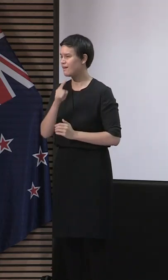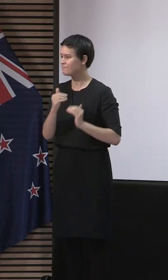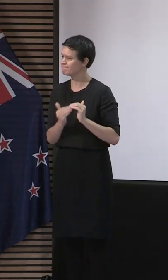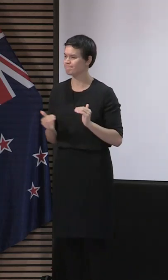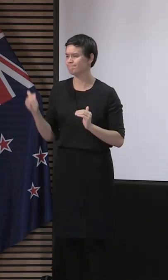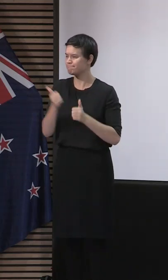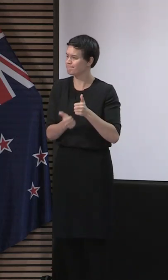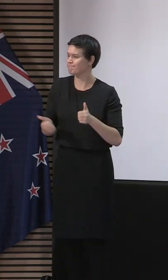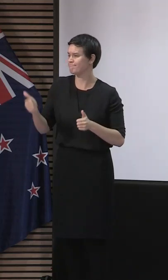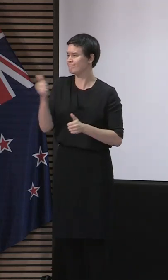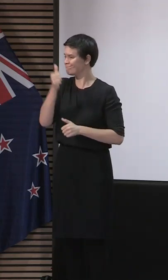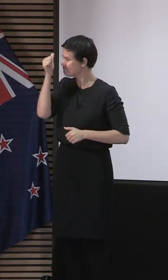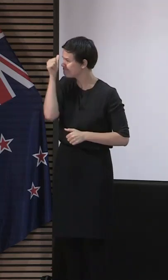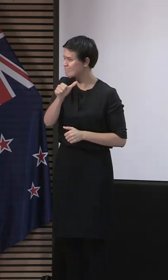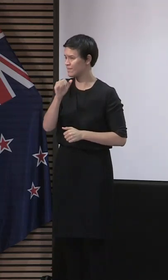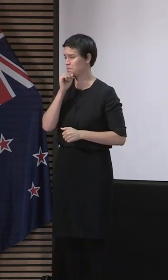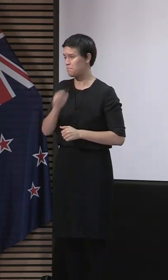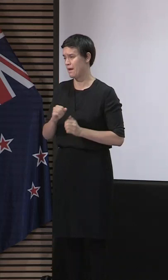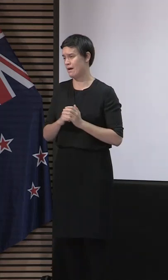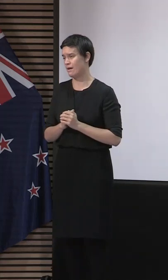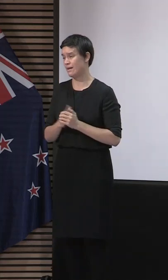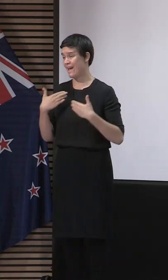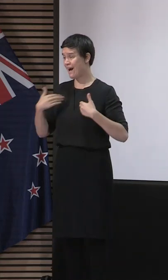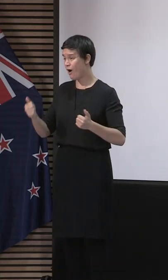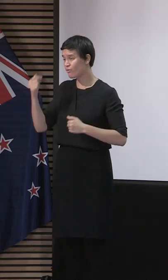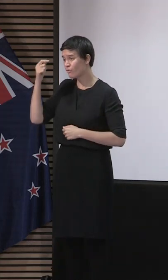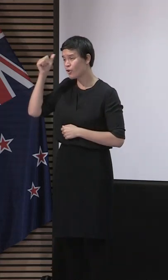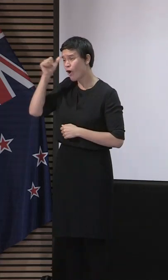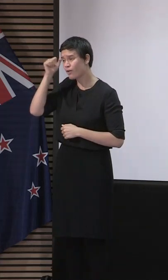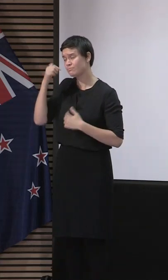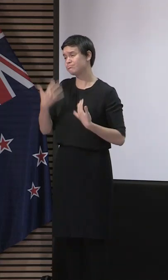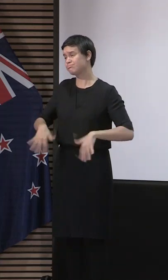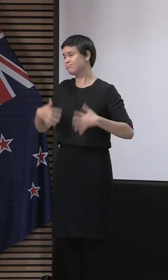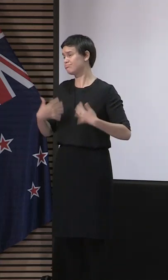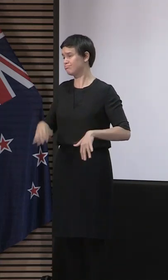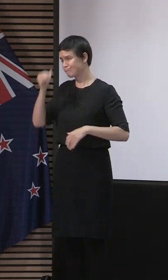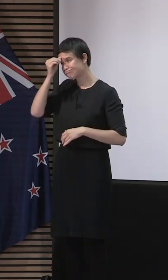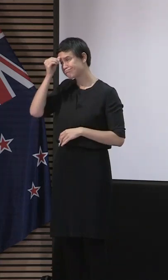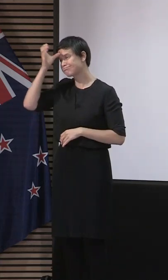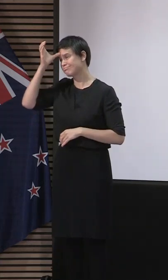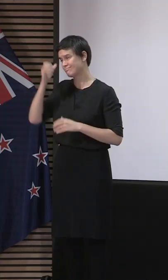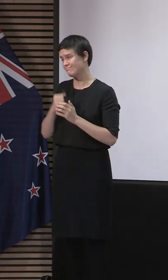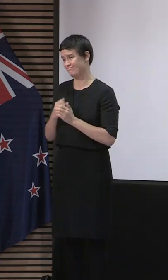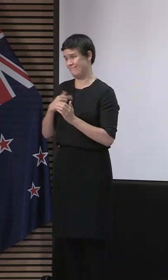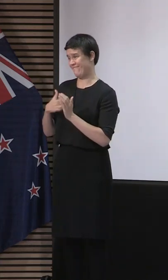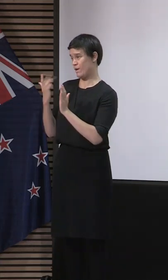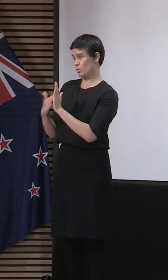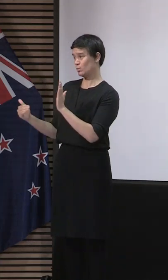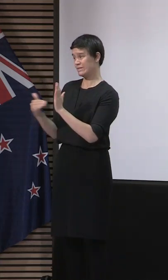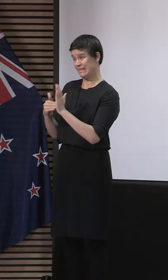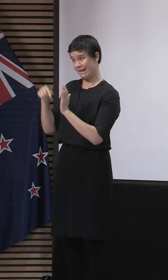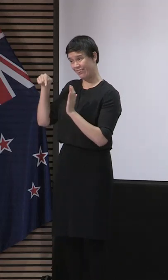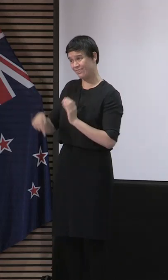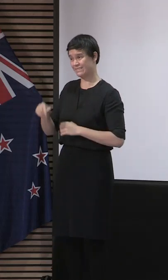the health response. His background in public health has meant, I consider New Zealand to be amongst those